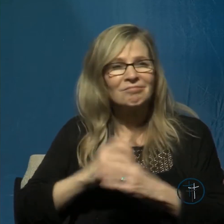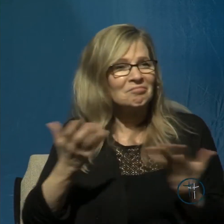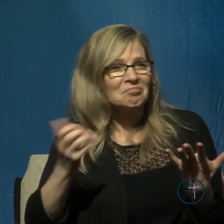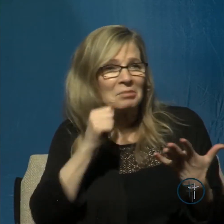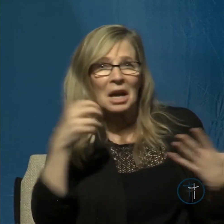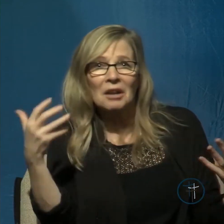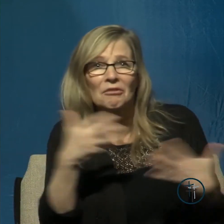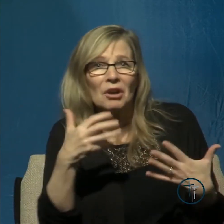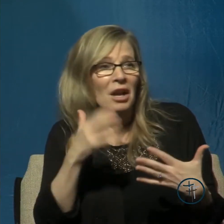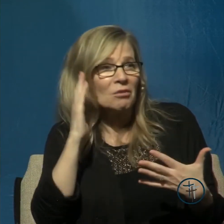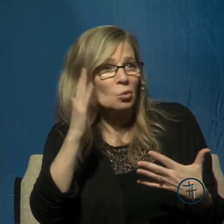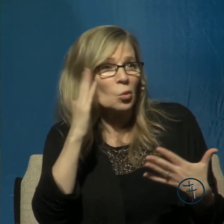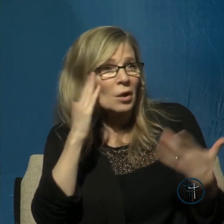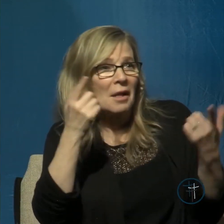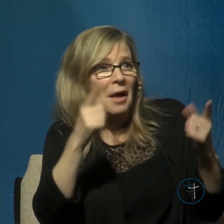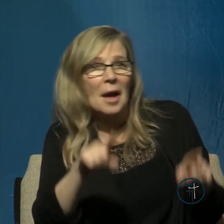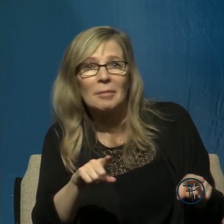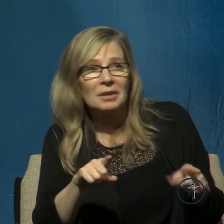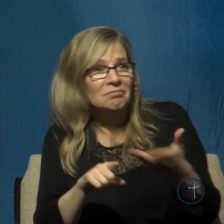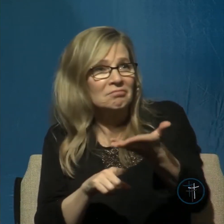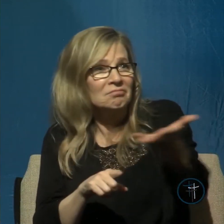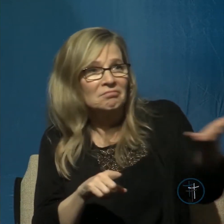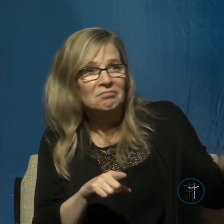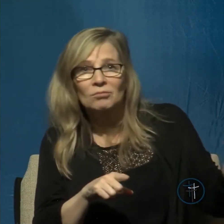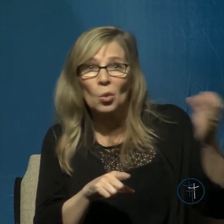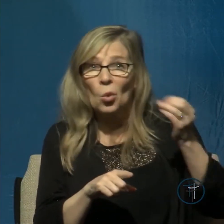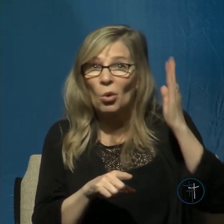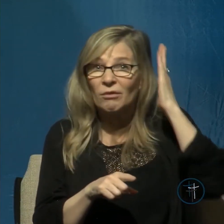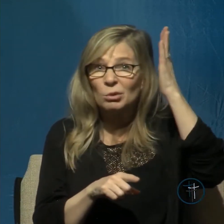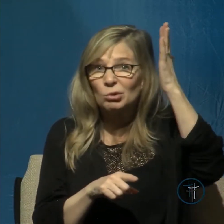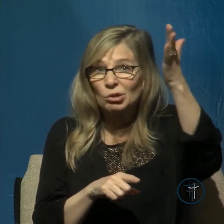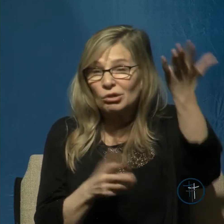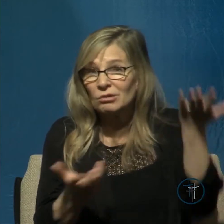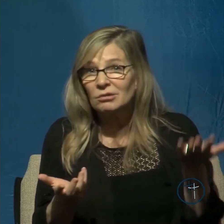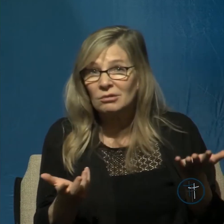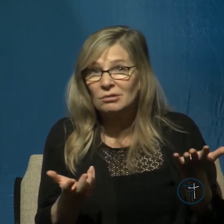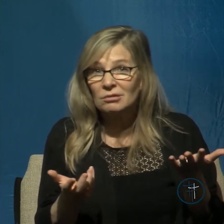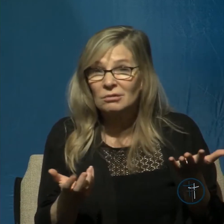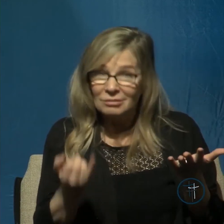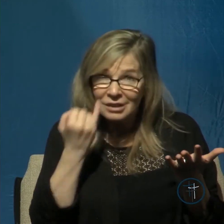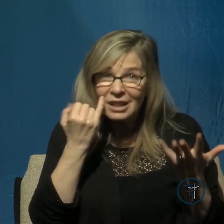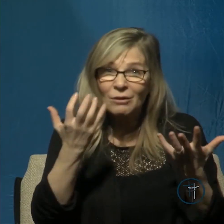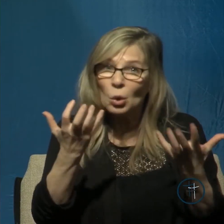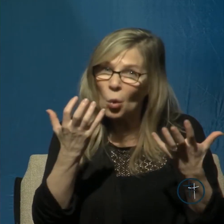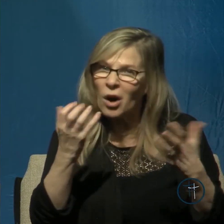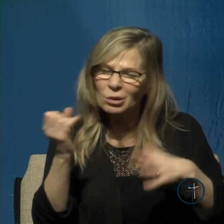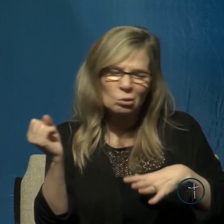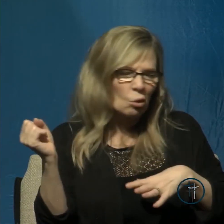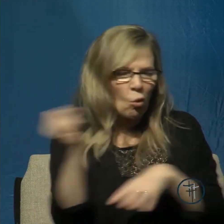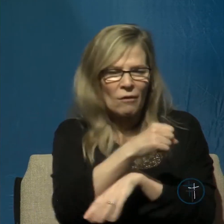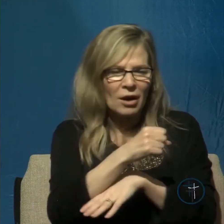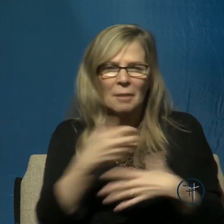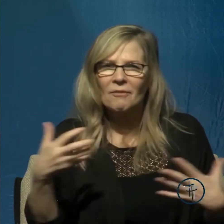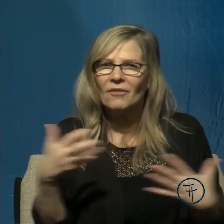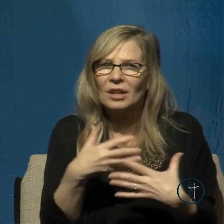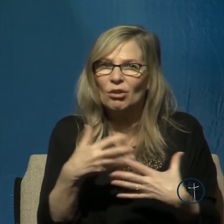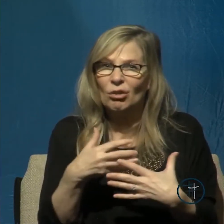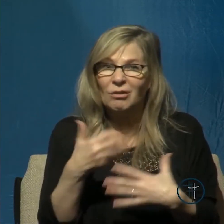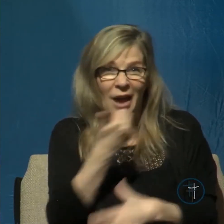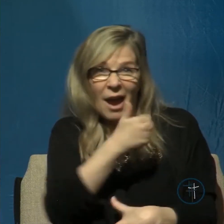happen in the future you see folks if you want to have victory over fear any fear then you must spend